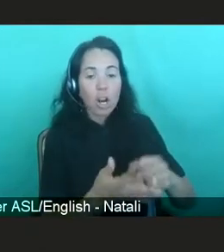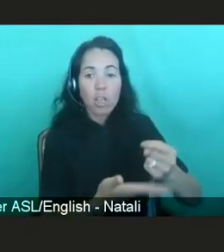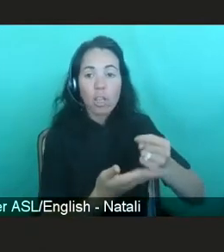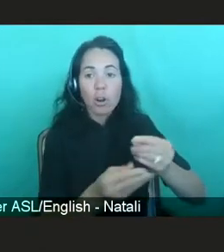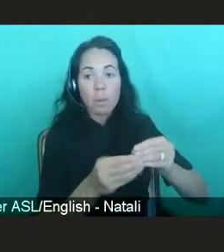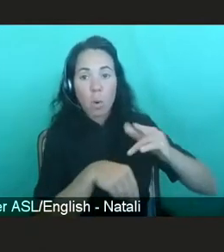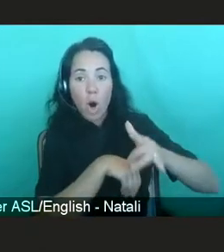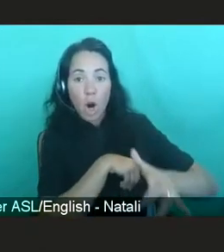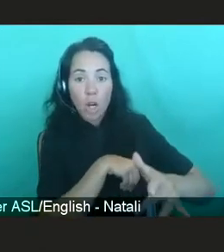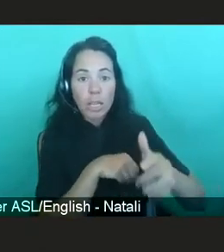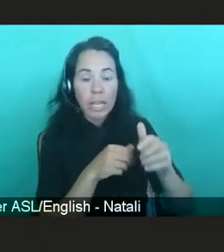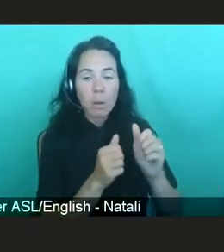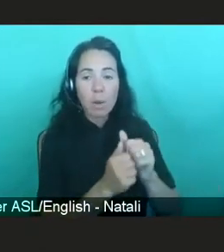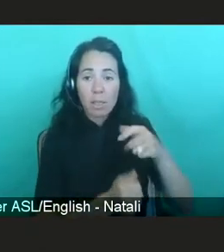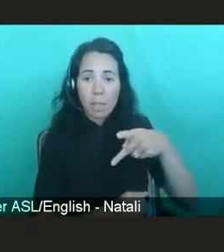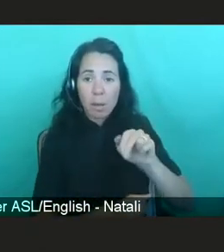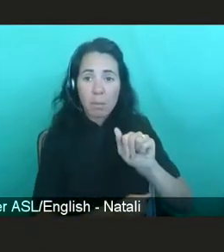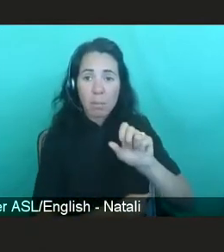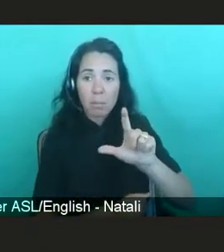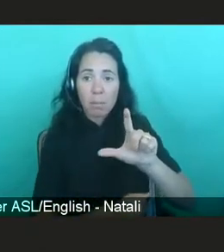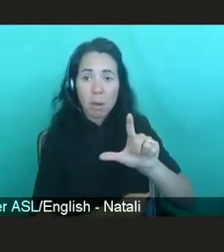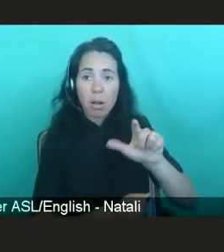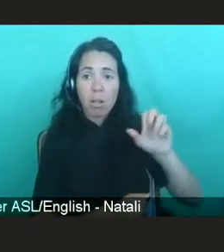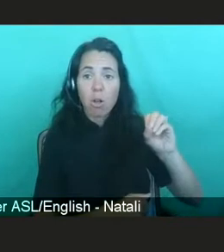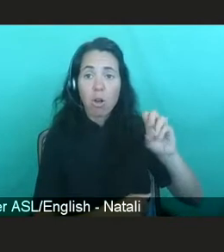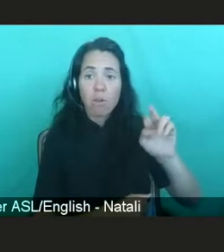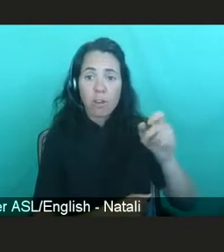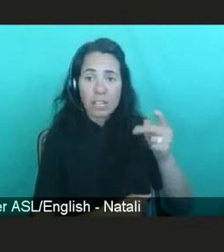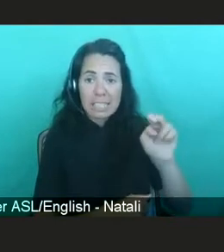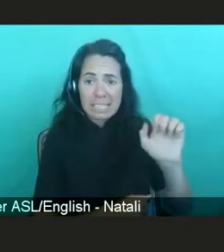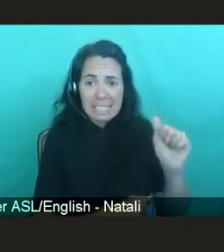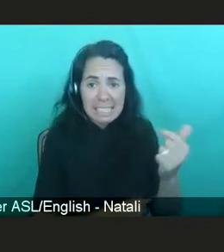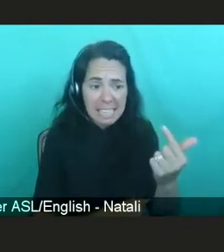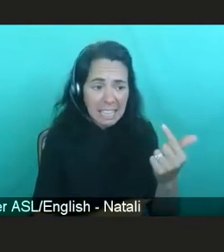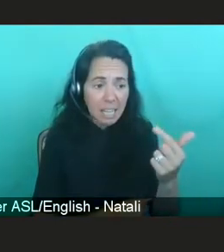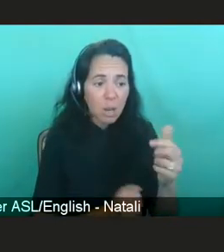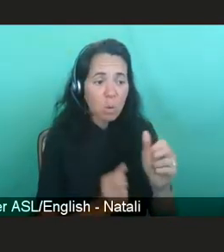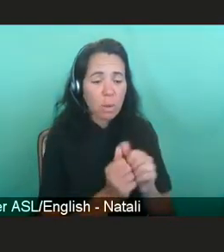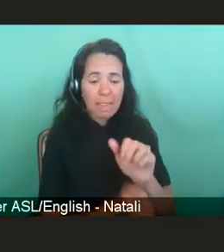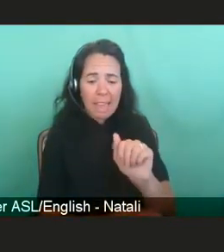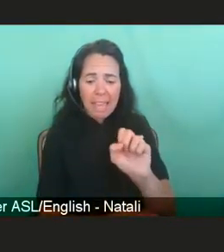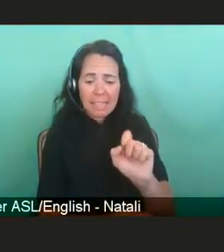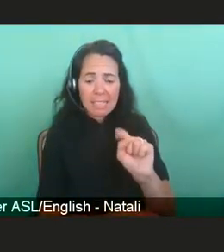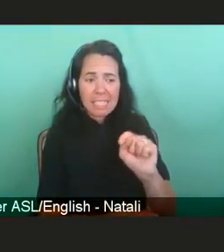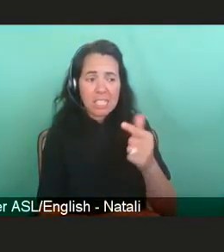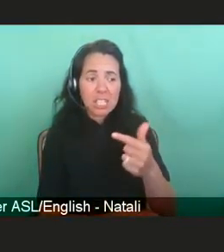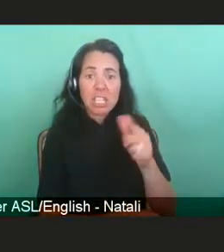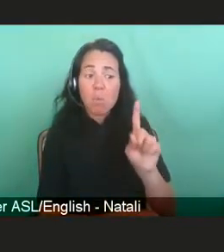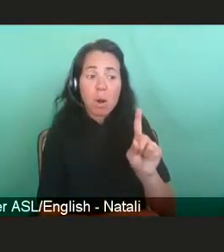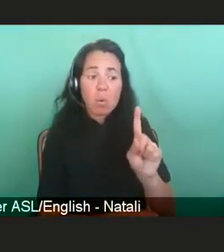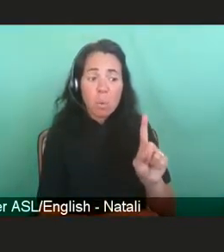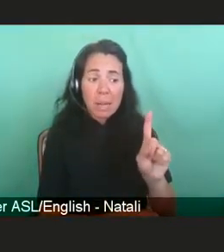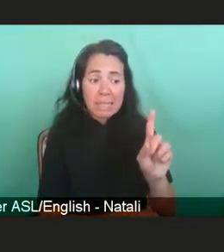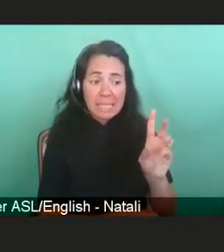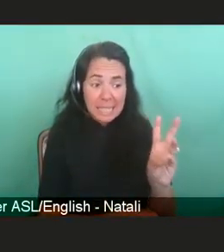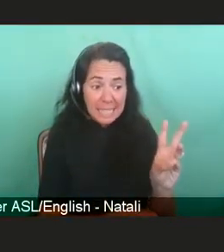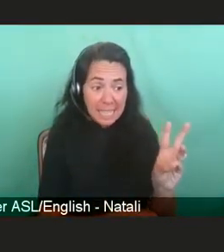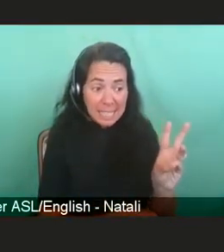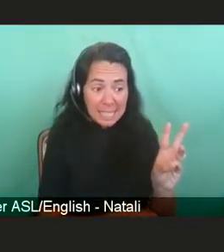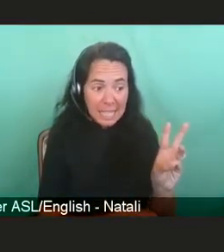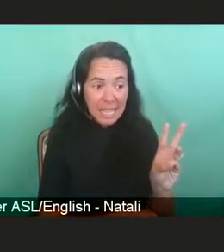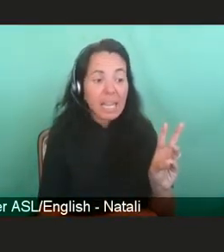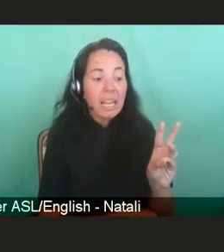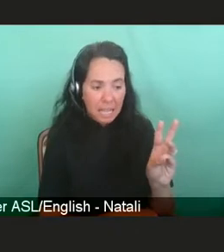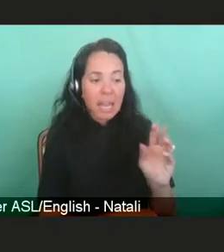and the ACTG with ACTG-116, give it earlier. And we started adding